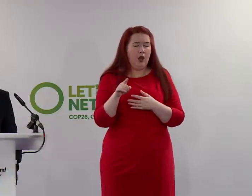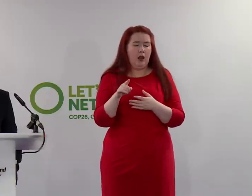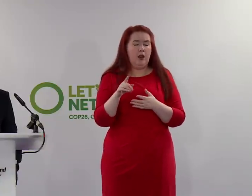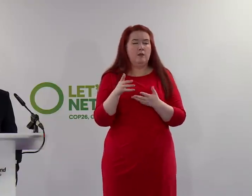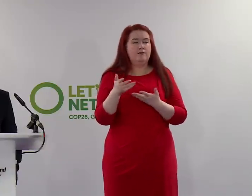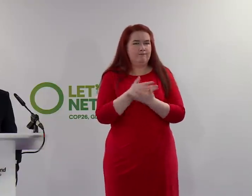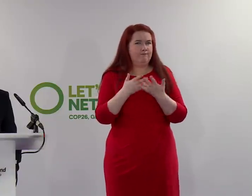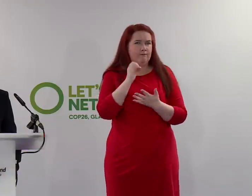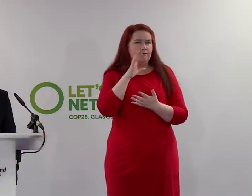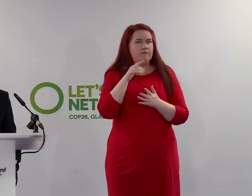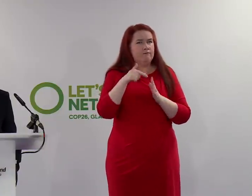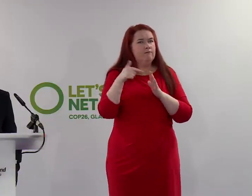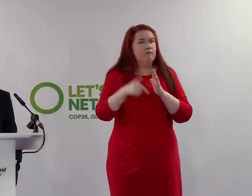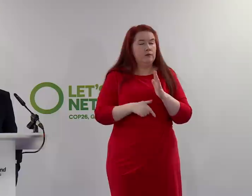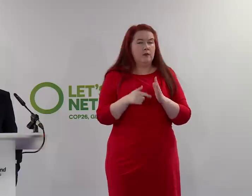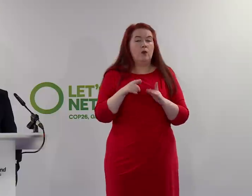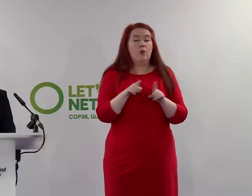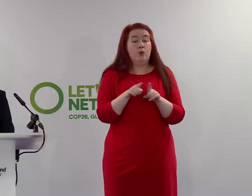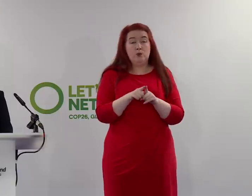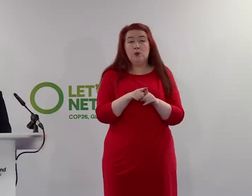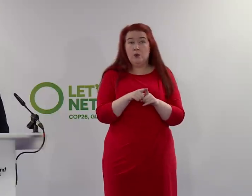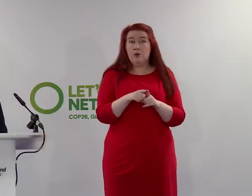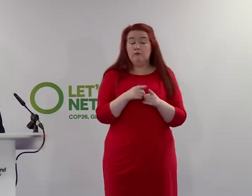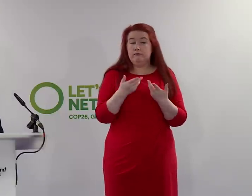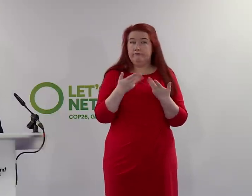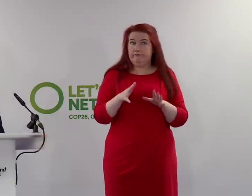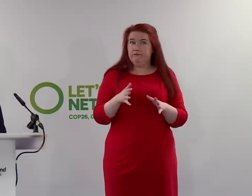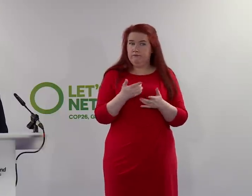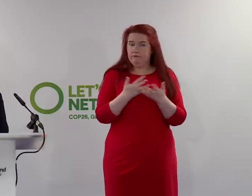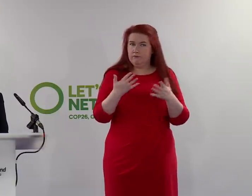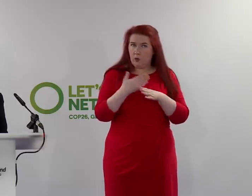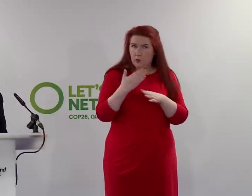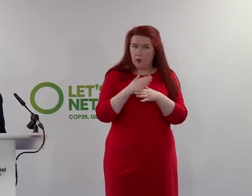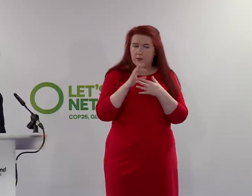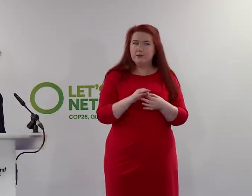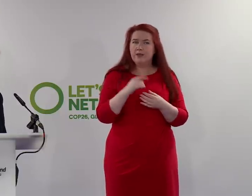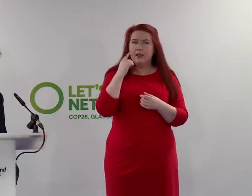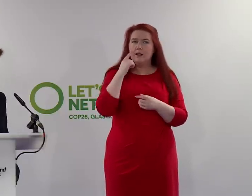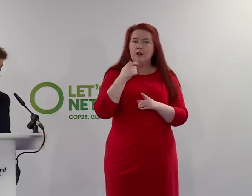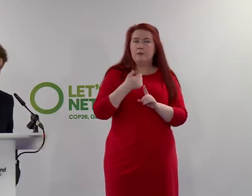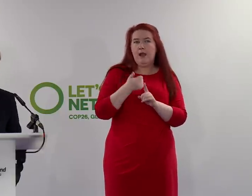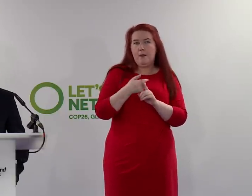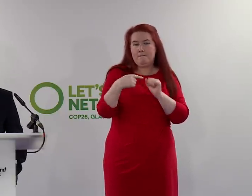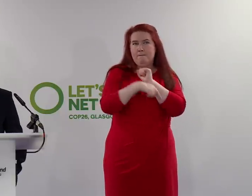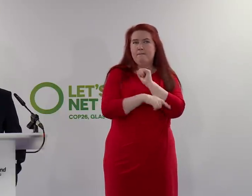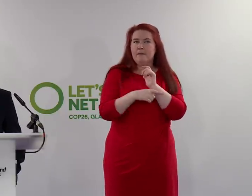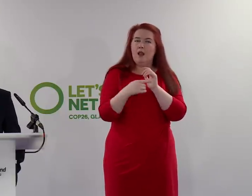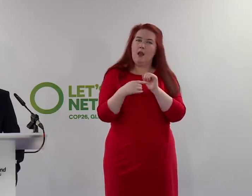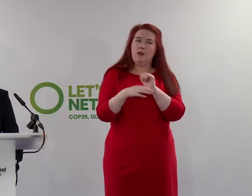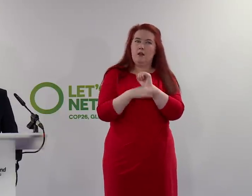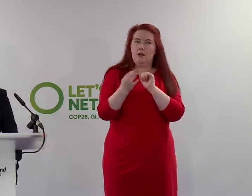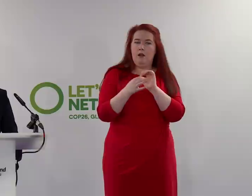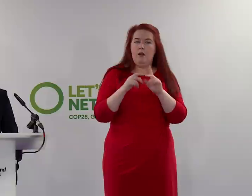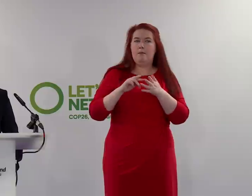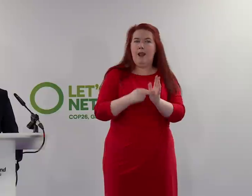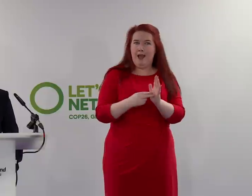of that right now. But there has also been a considerable amount of work done around contingency planning to deal with the impacts of that.